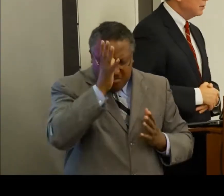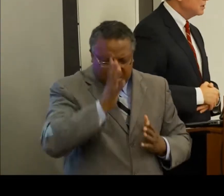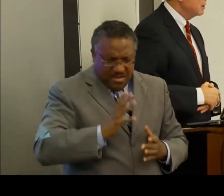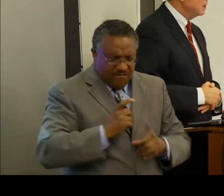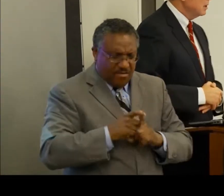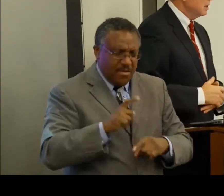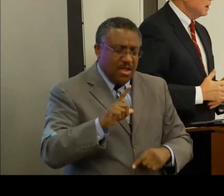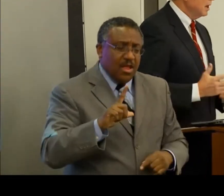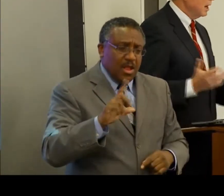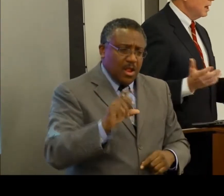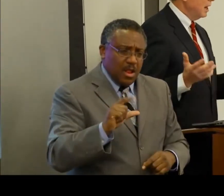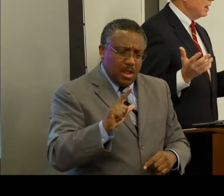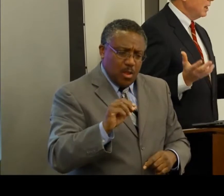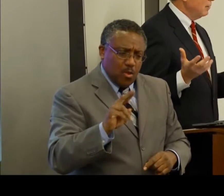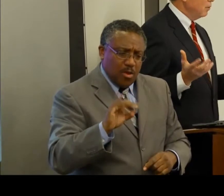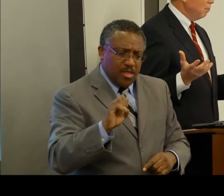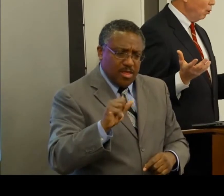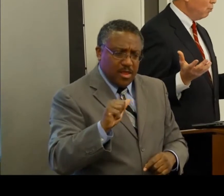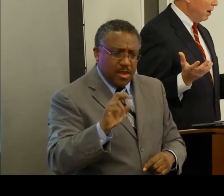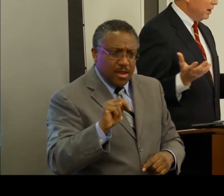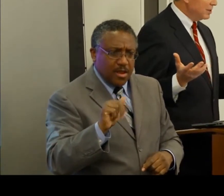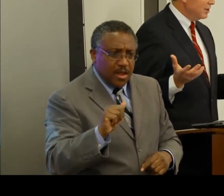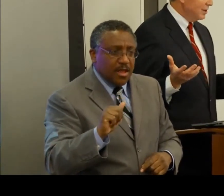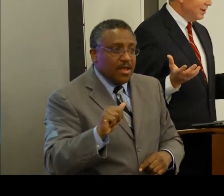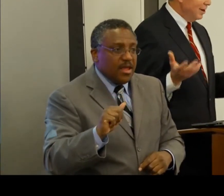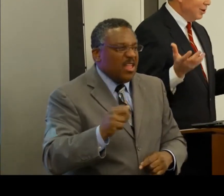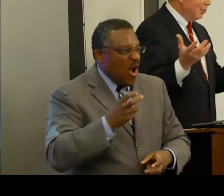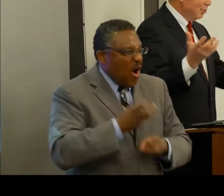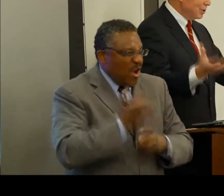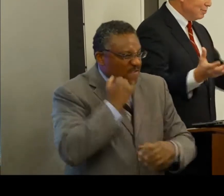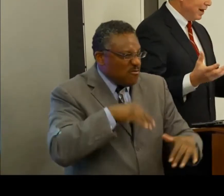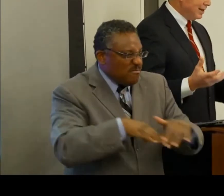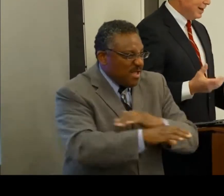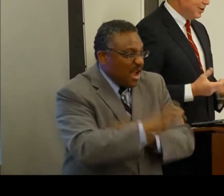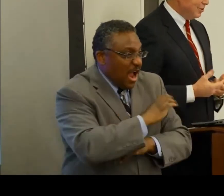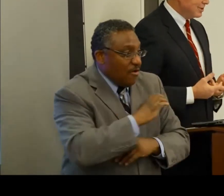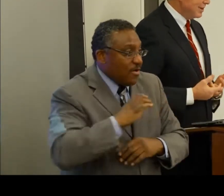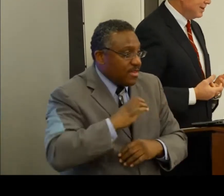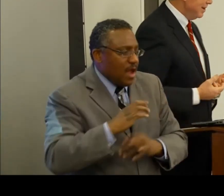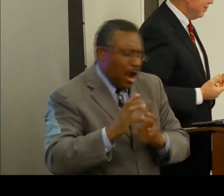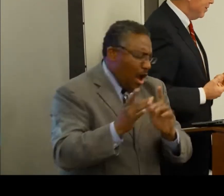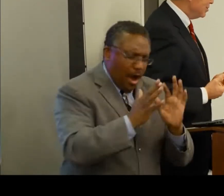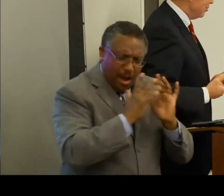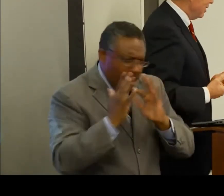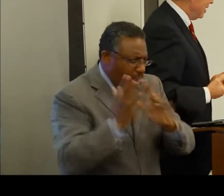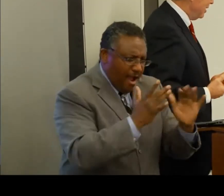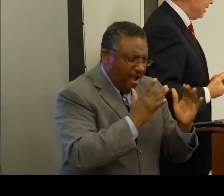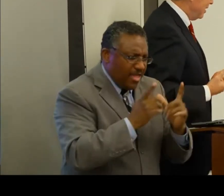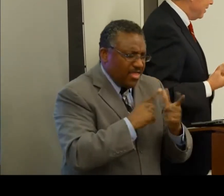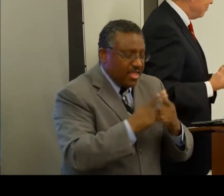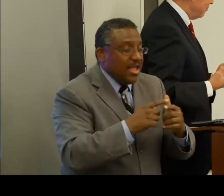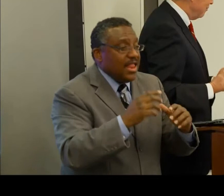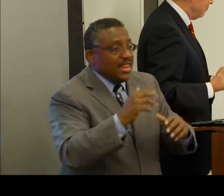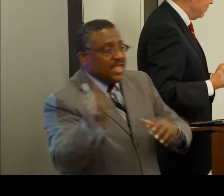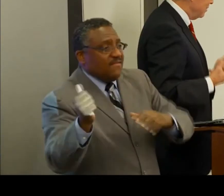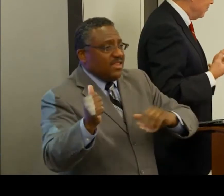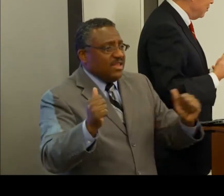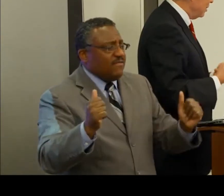run in Congress and leave with both parties, respecting you as an individual and